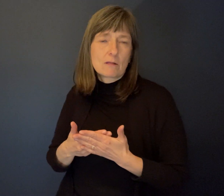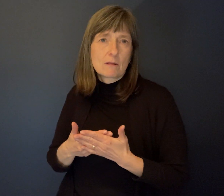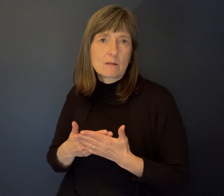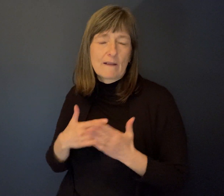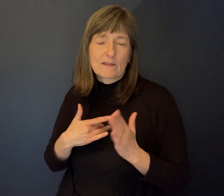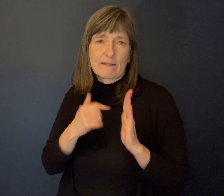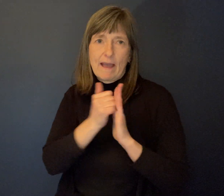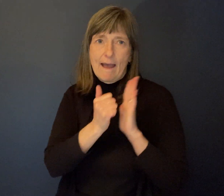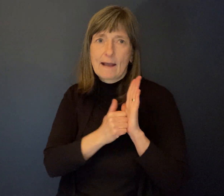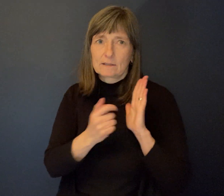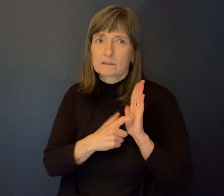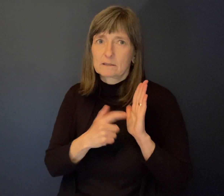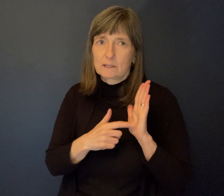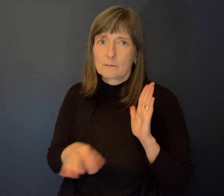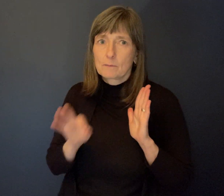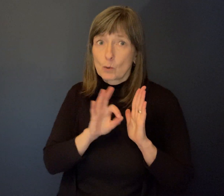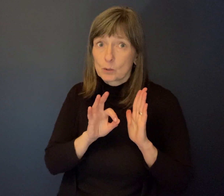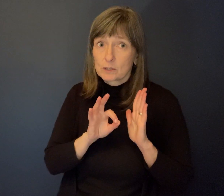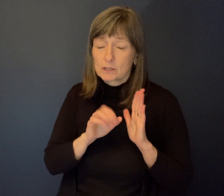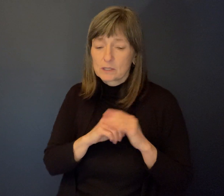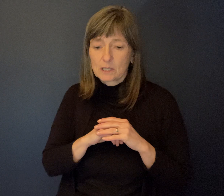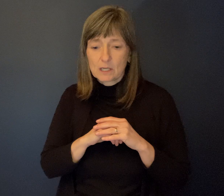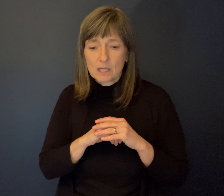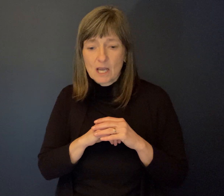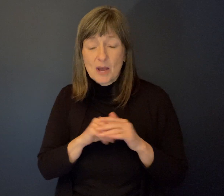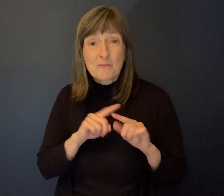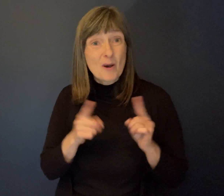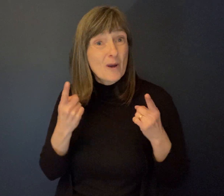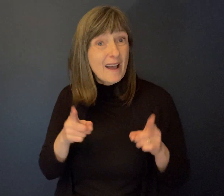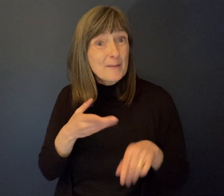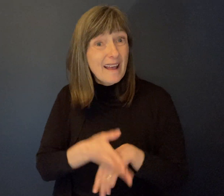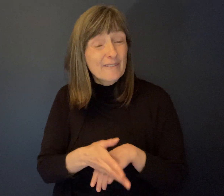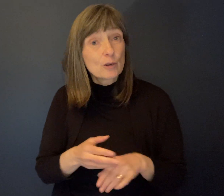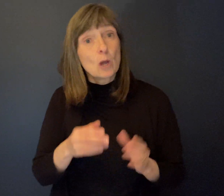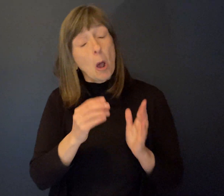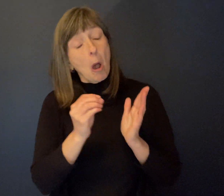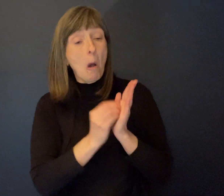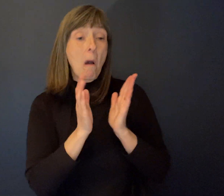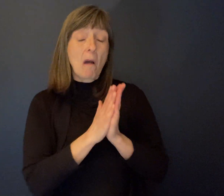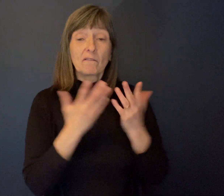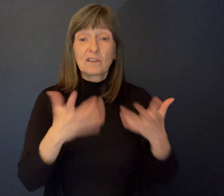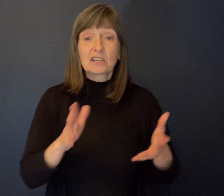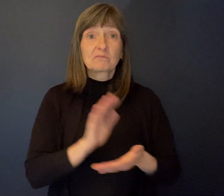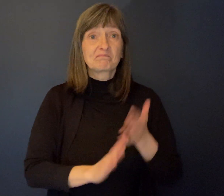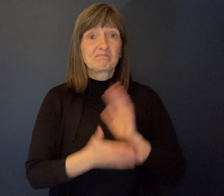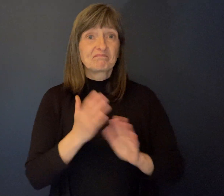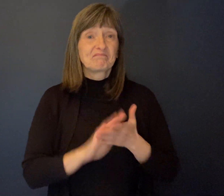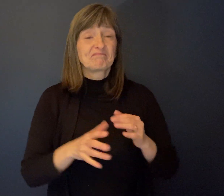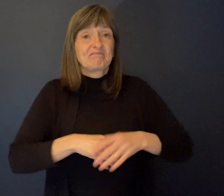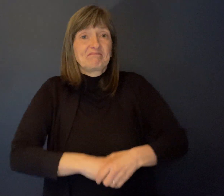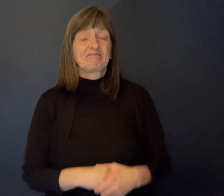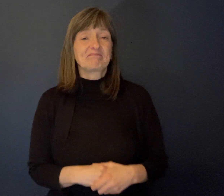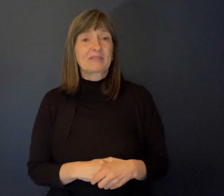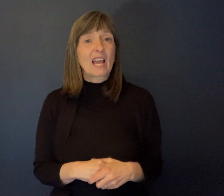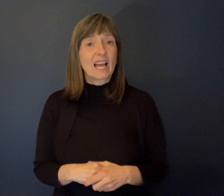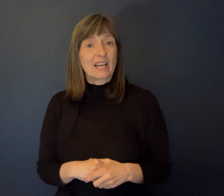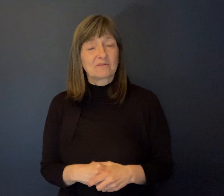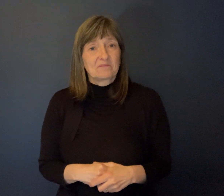yes. But we, what we did is we sat back on our laurels. We didn't, we didn't force the legislation to work. We wanted it to work.